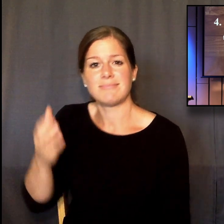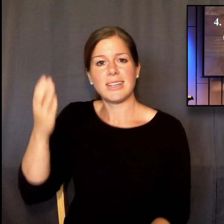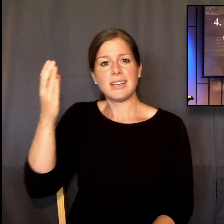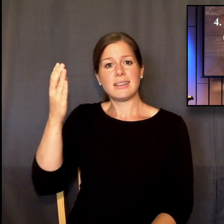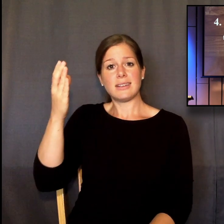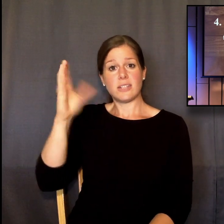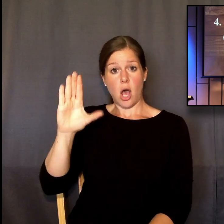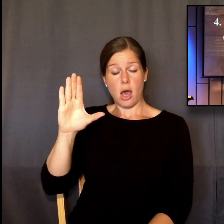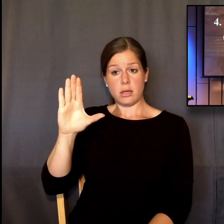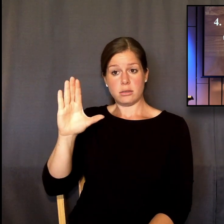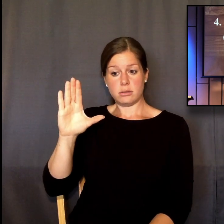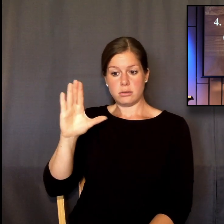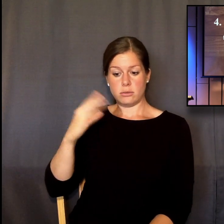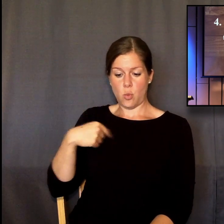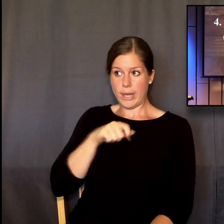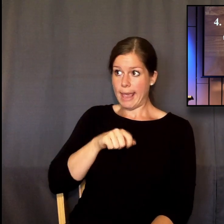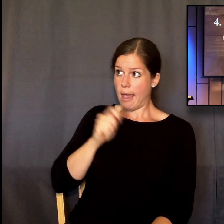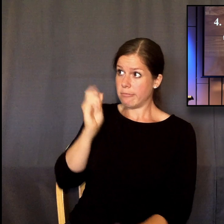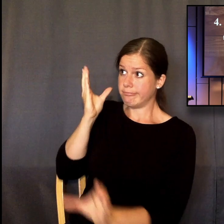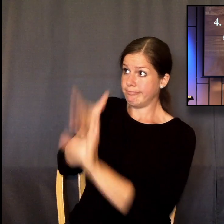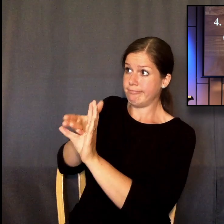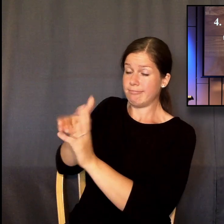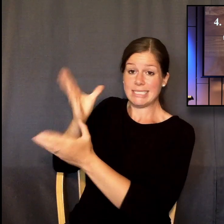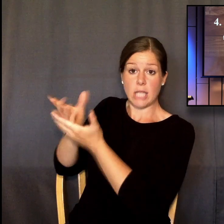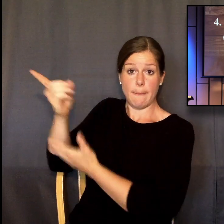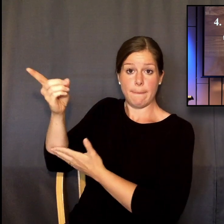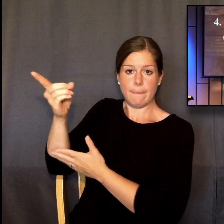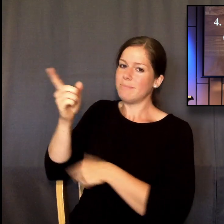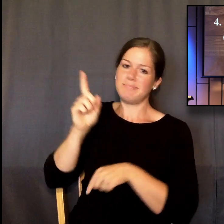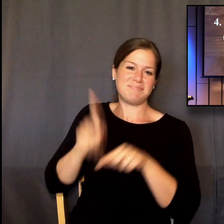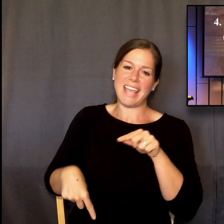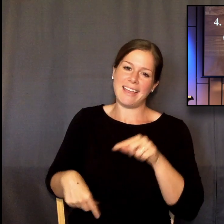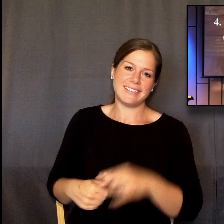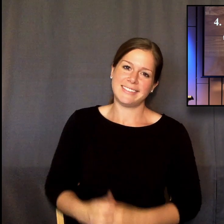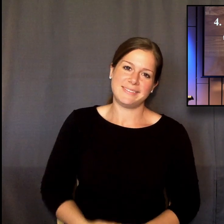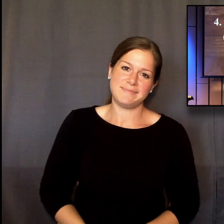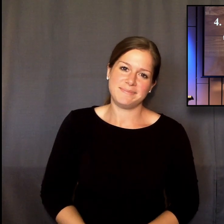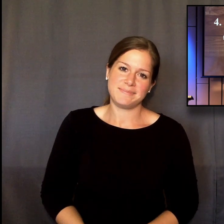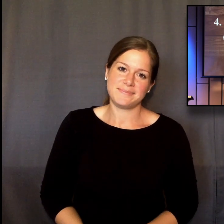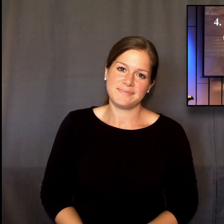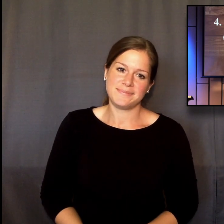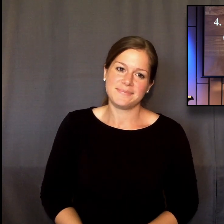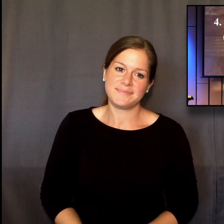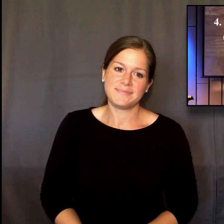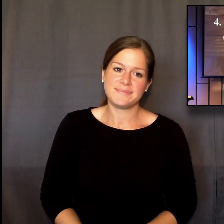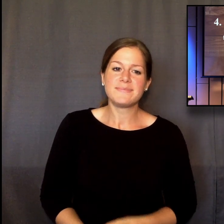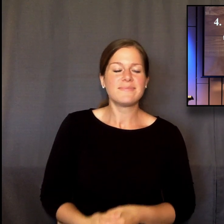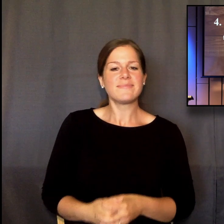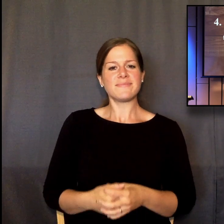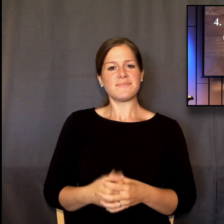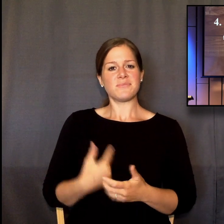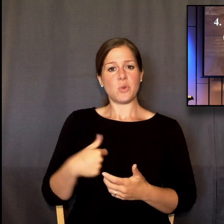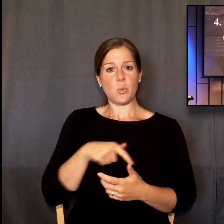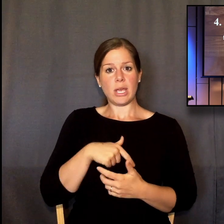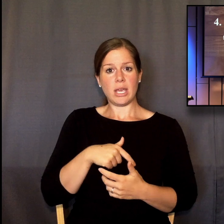For the biblical writers, no one can force God to do anything, and no one can keep God from doing anything that he wants to do.